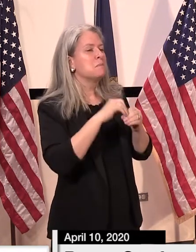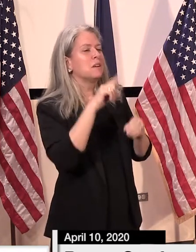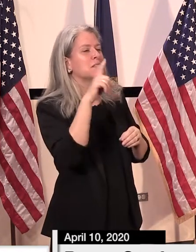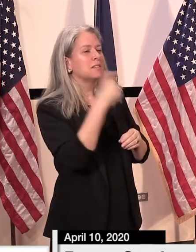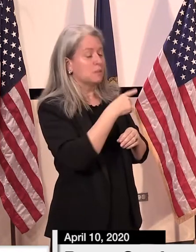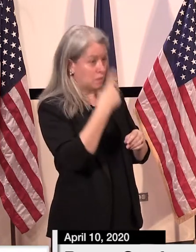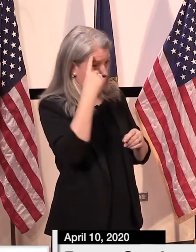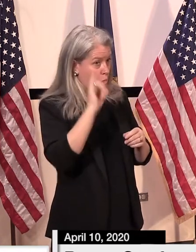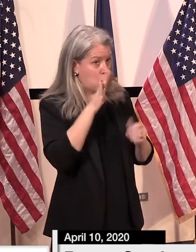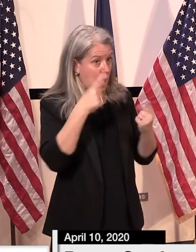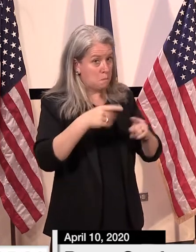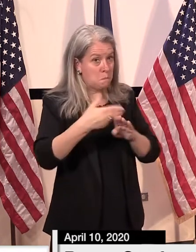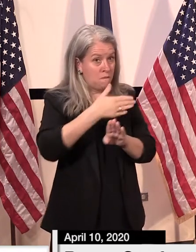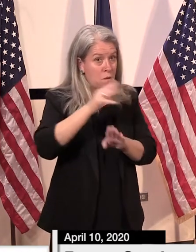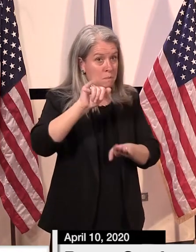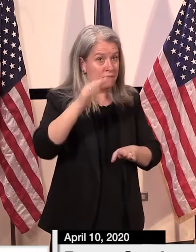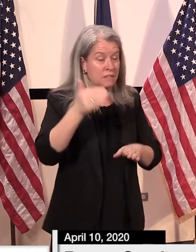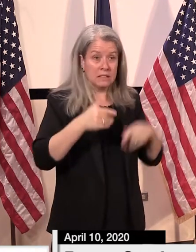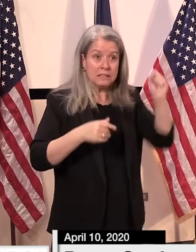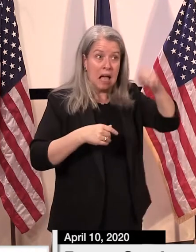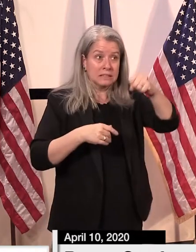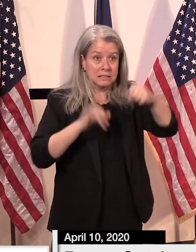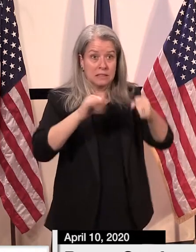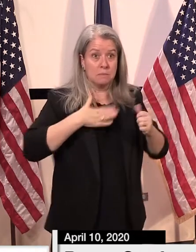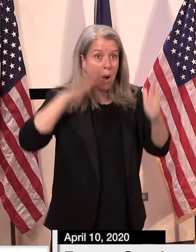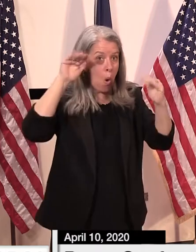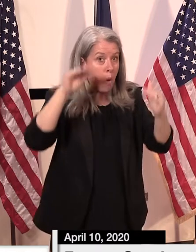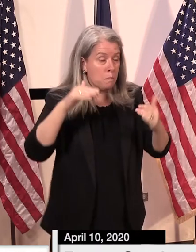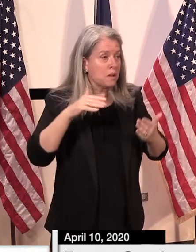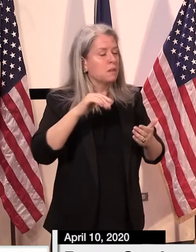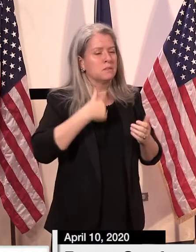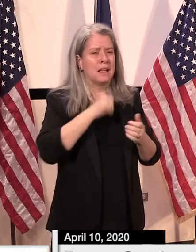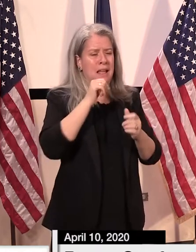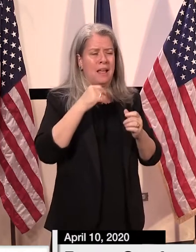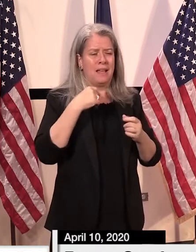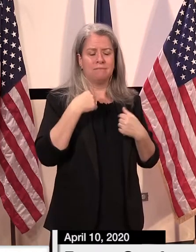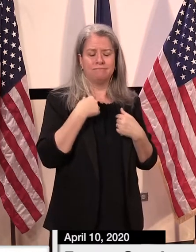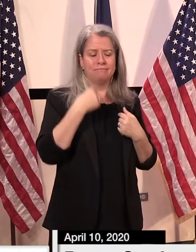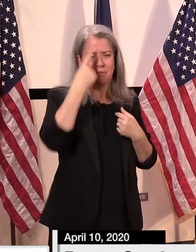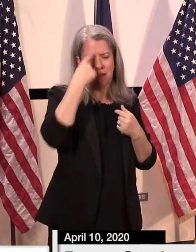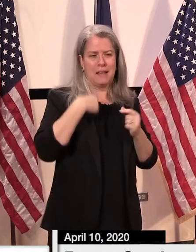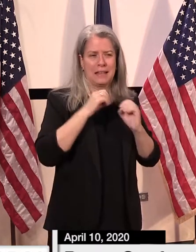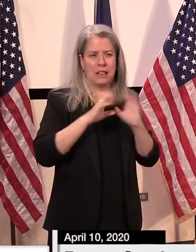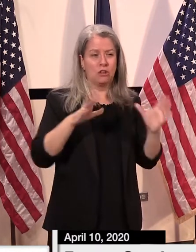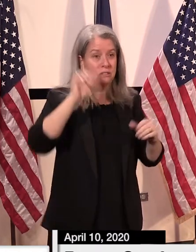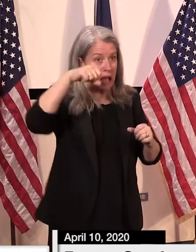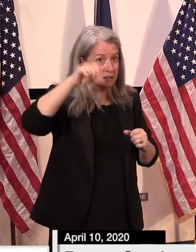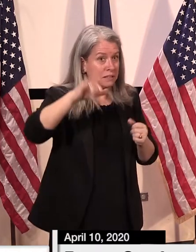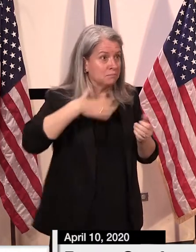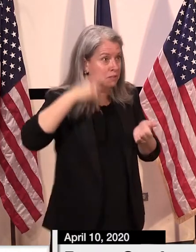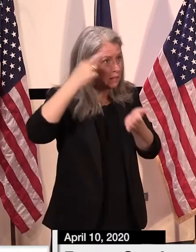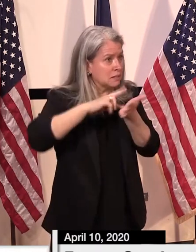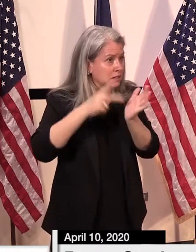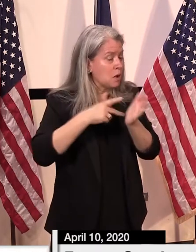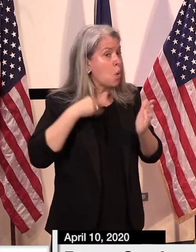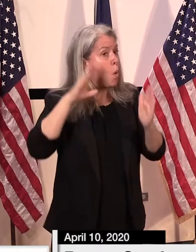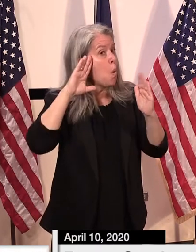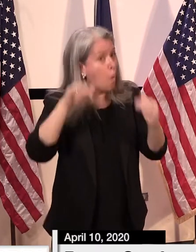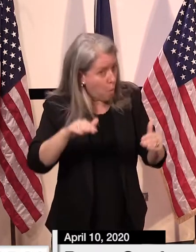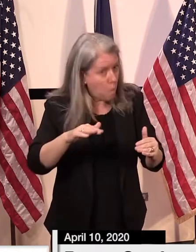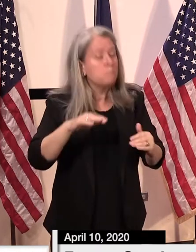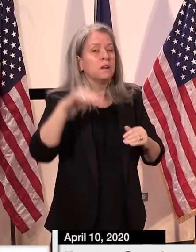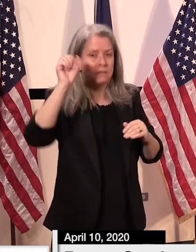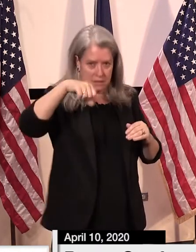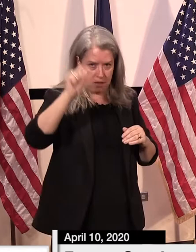before May 15th? Yes, that's what I think. I'm sorry, I thought I answered that. Yes, I do believe there's an